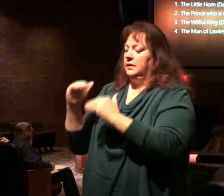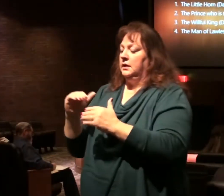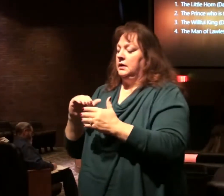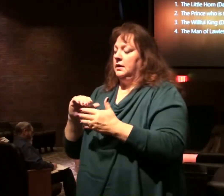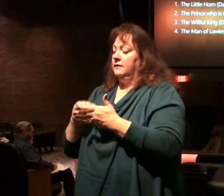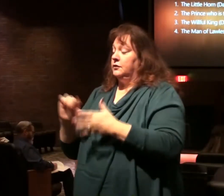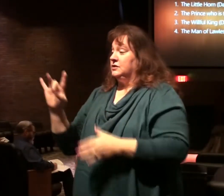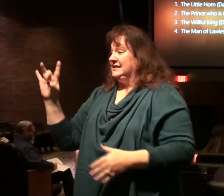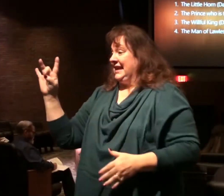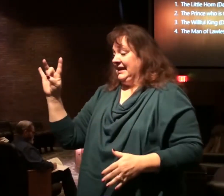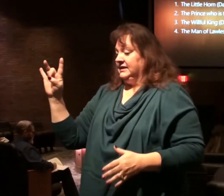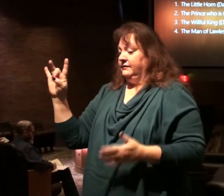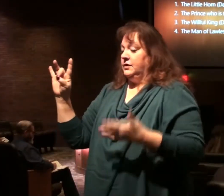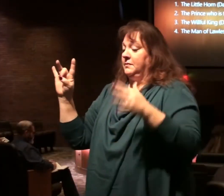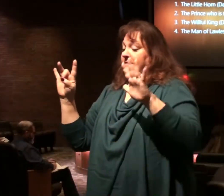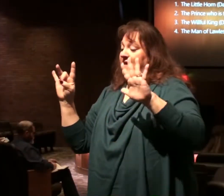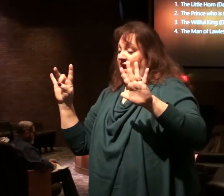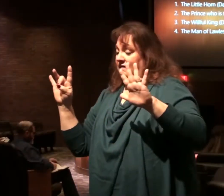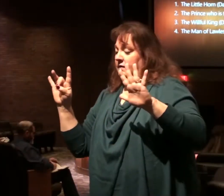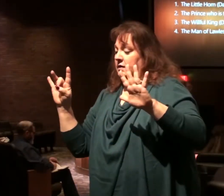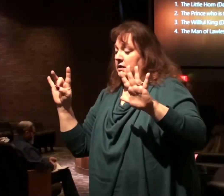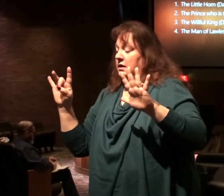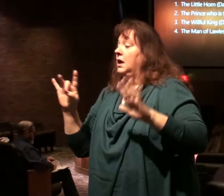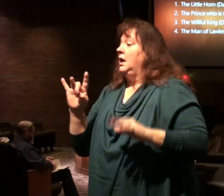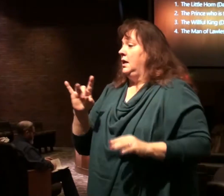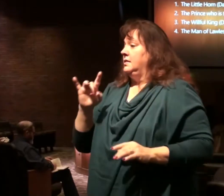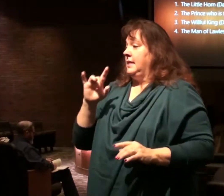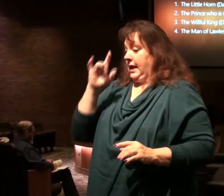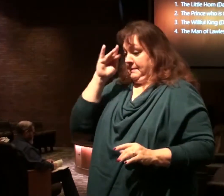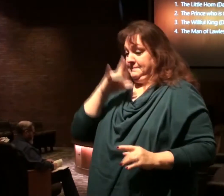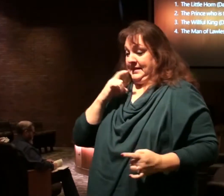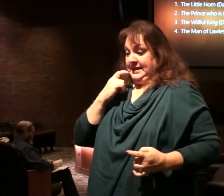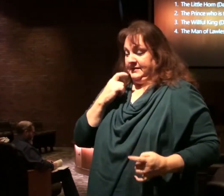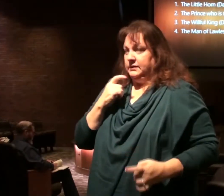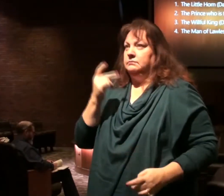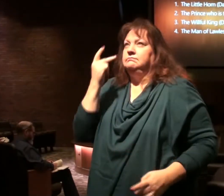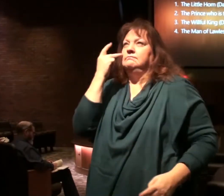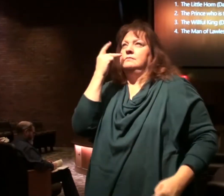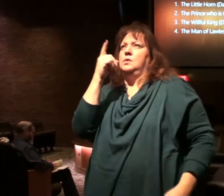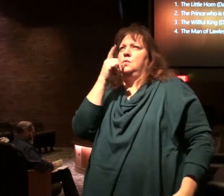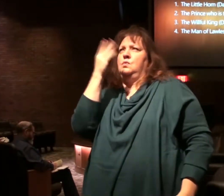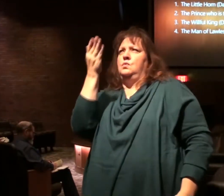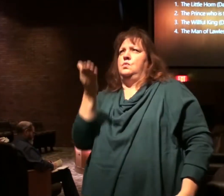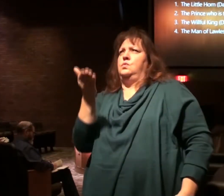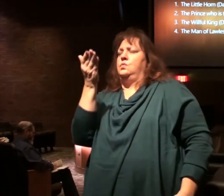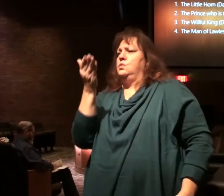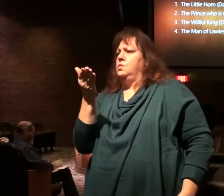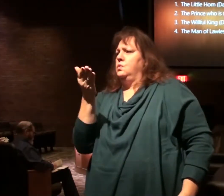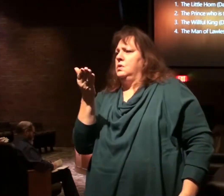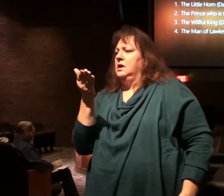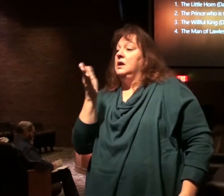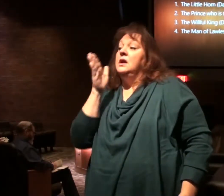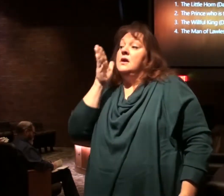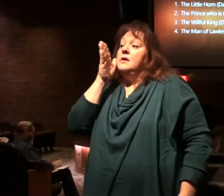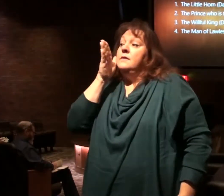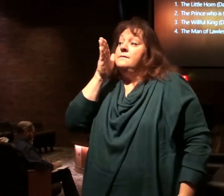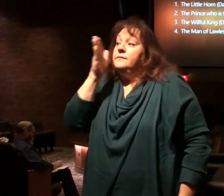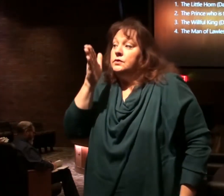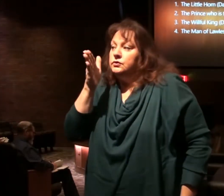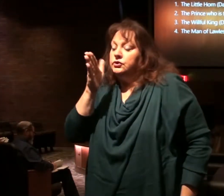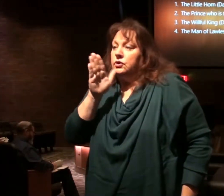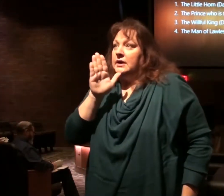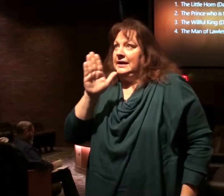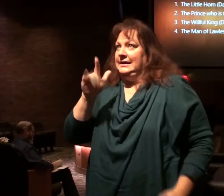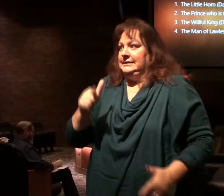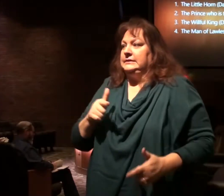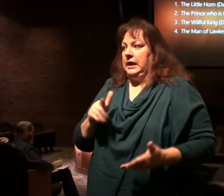verse 8. Then that lawless one will be revealed. And he's yet future because his life